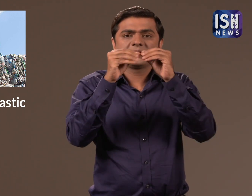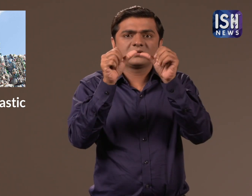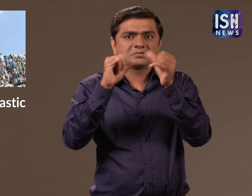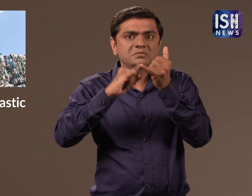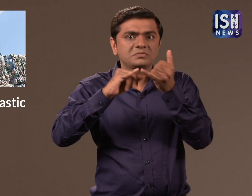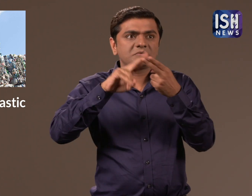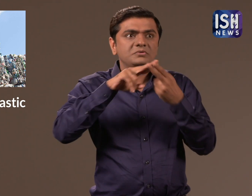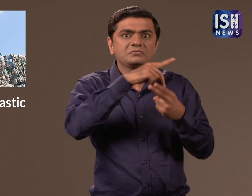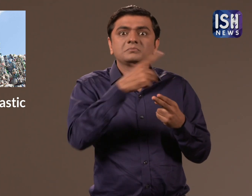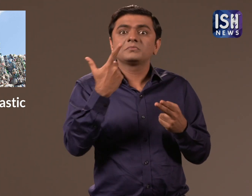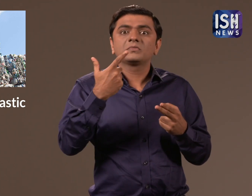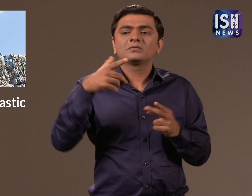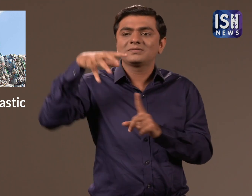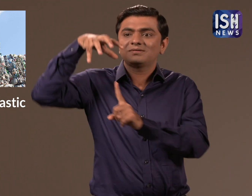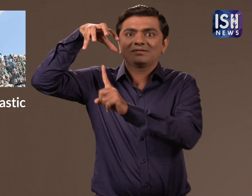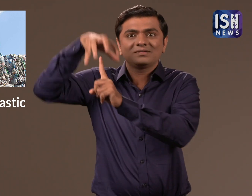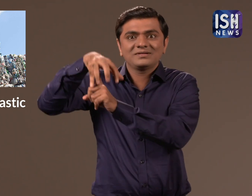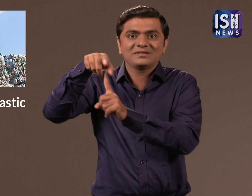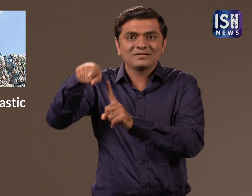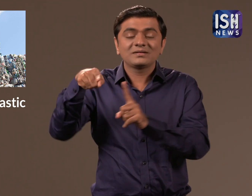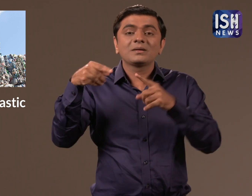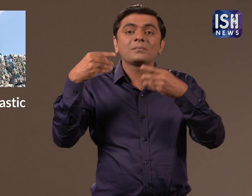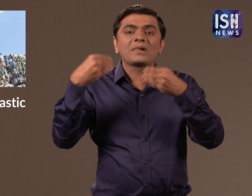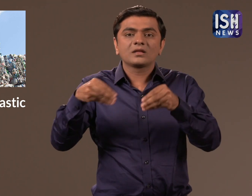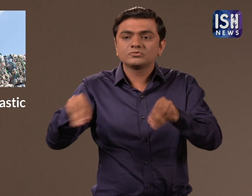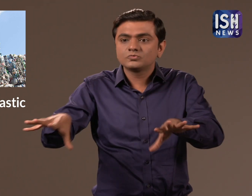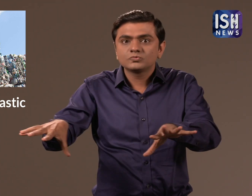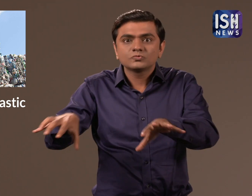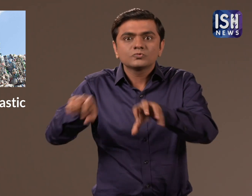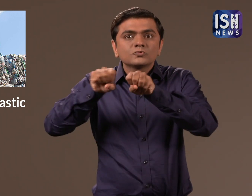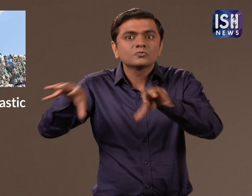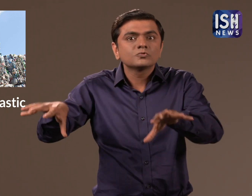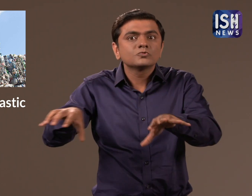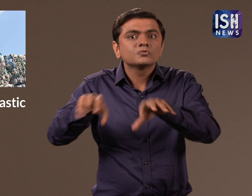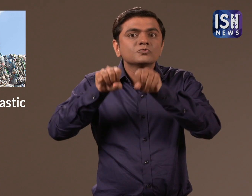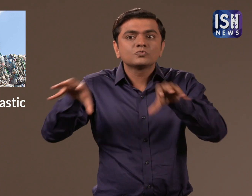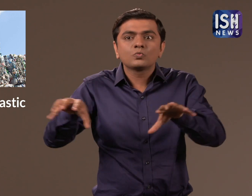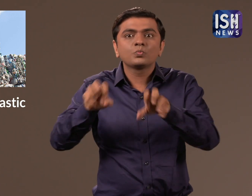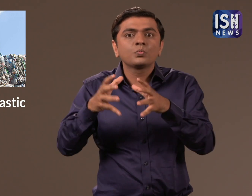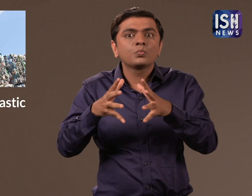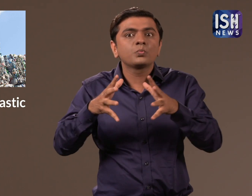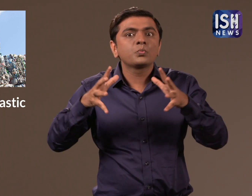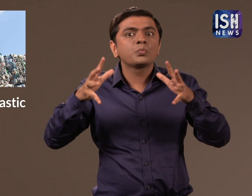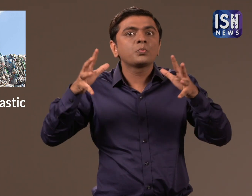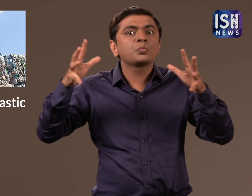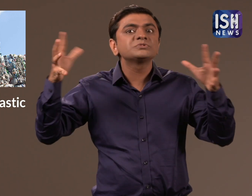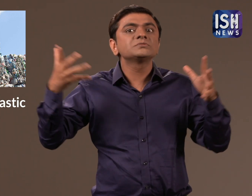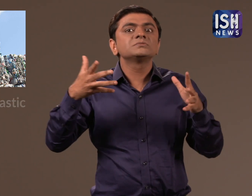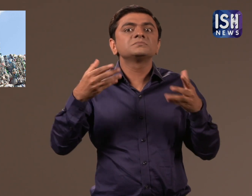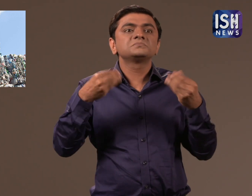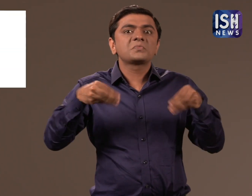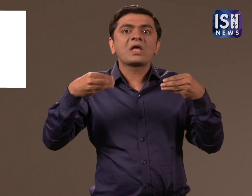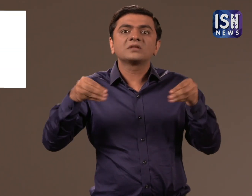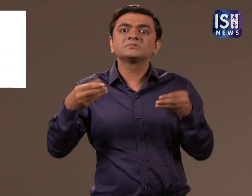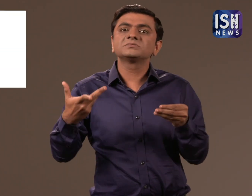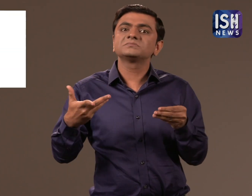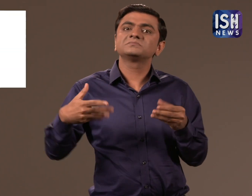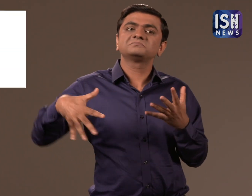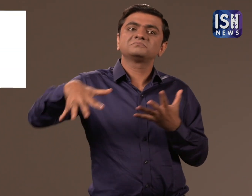BASF has created a dye which will help the machine detect the plastic that can be recycled. This will help increase the amount of plastic we can